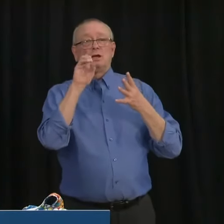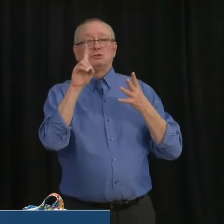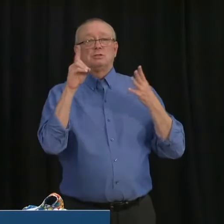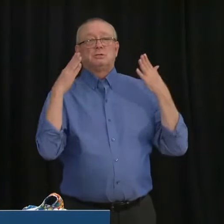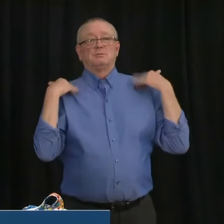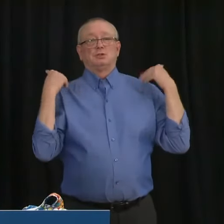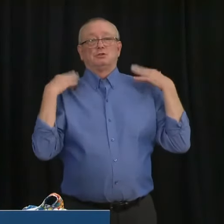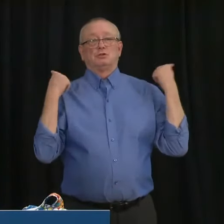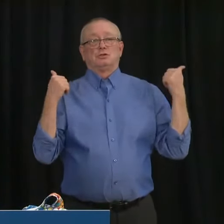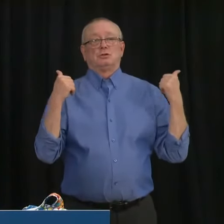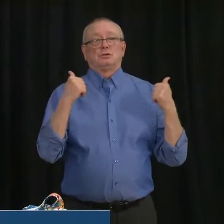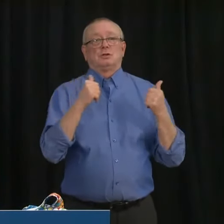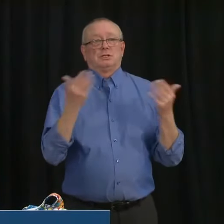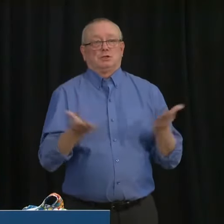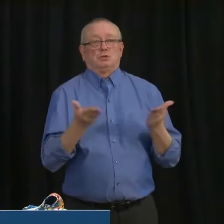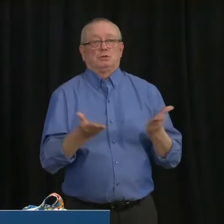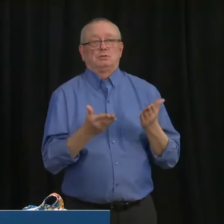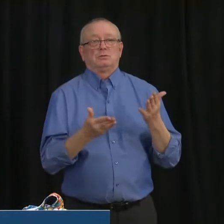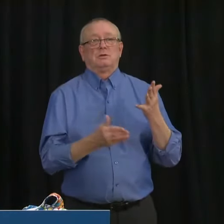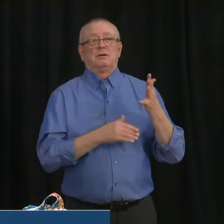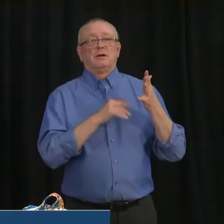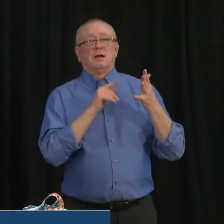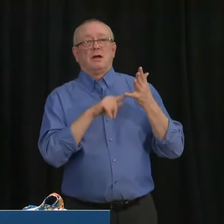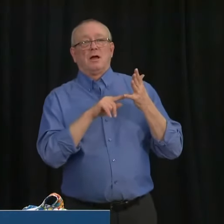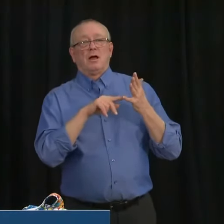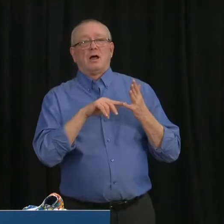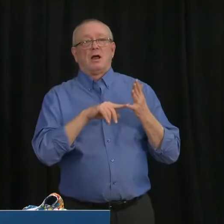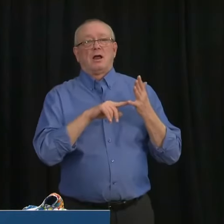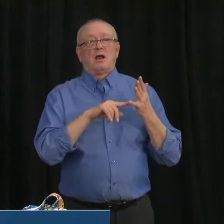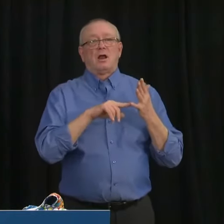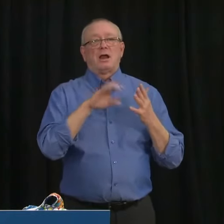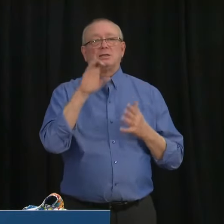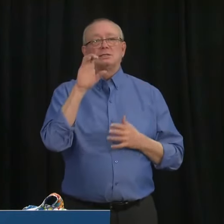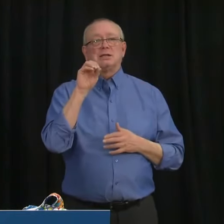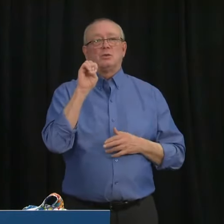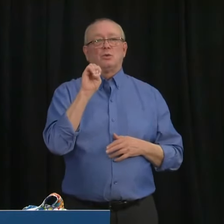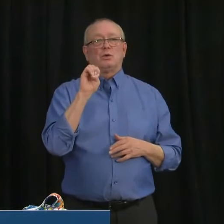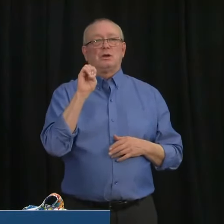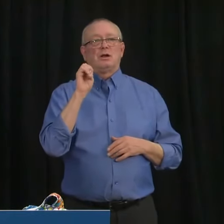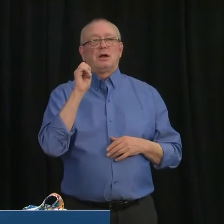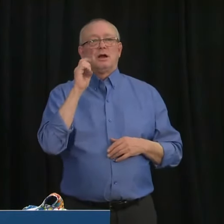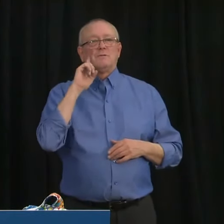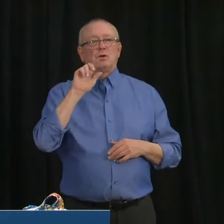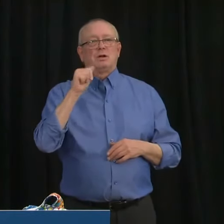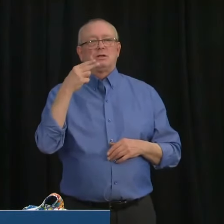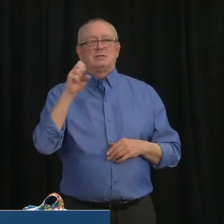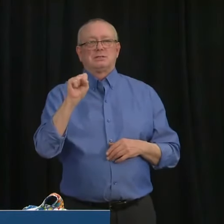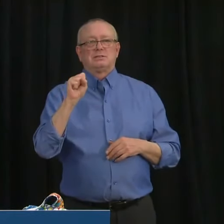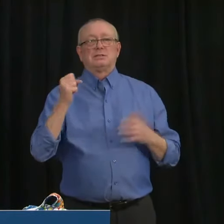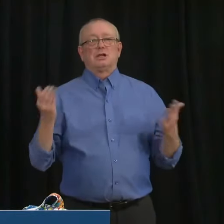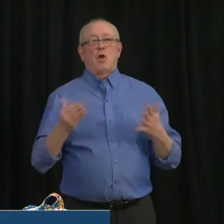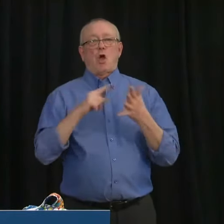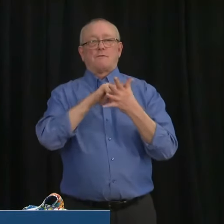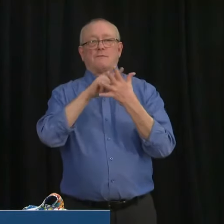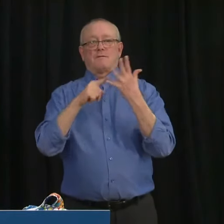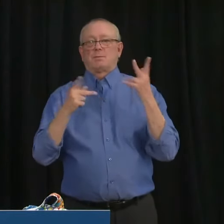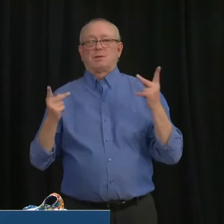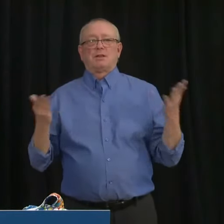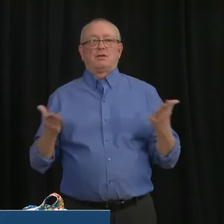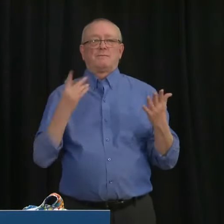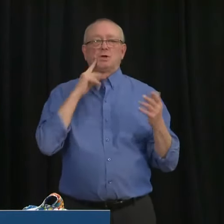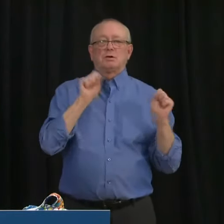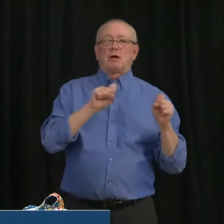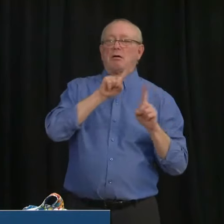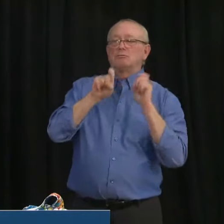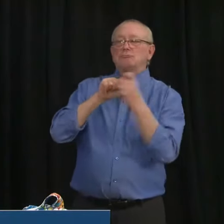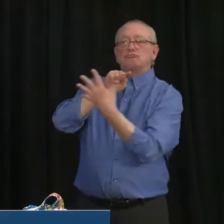Andre Corbo and Dr. Vernieu, CEO of Alberta Health Services, available to answer questions. Please indicate who you are directing your question